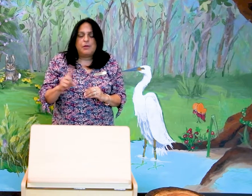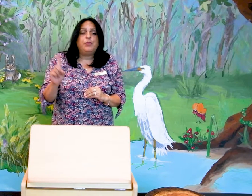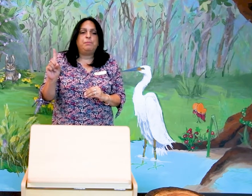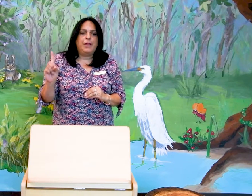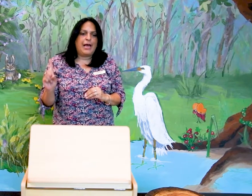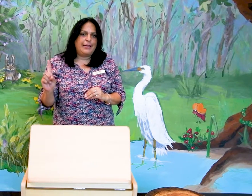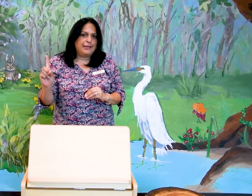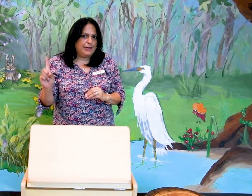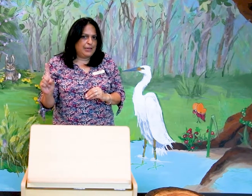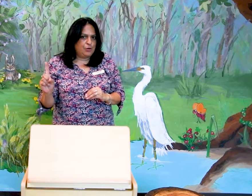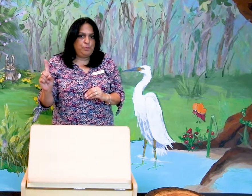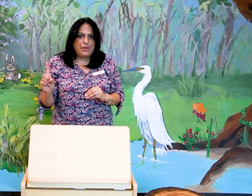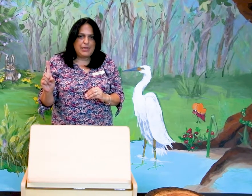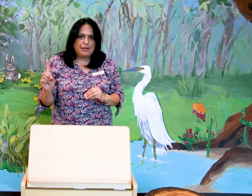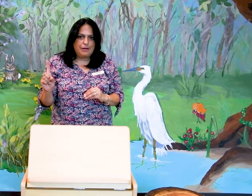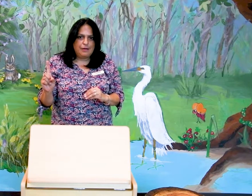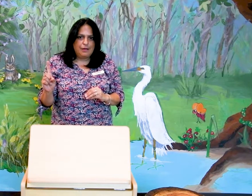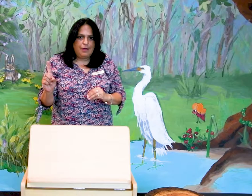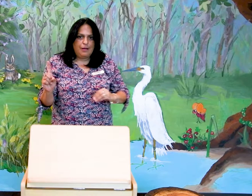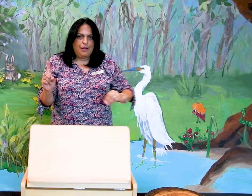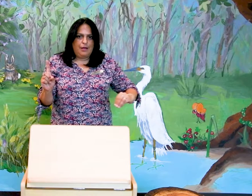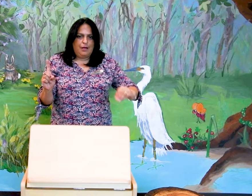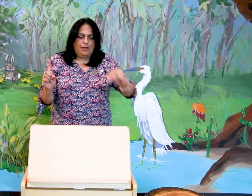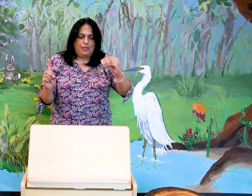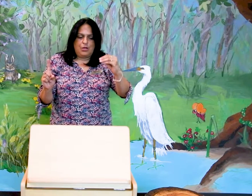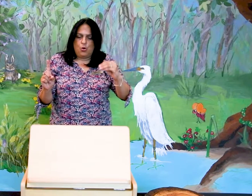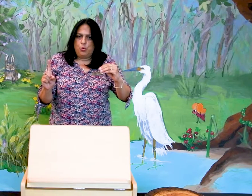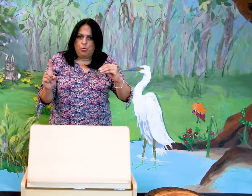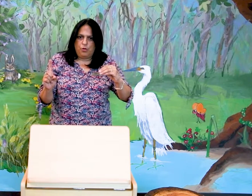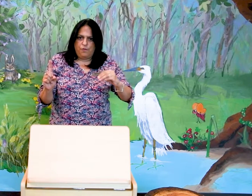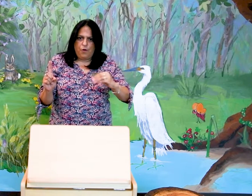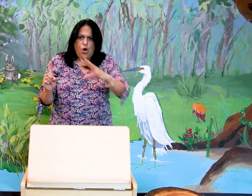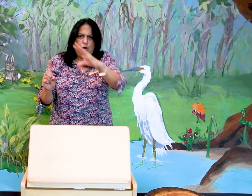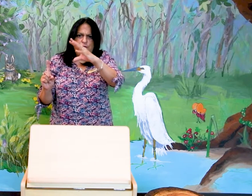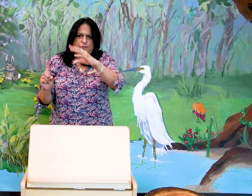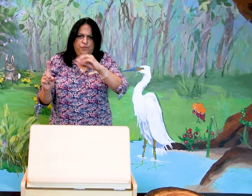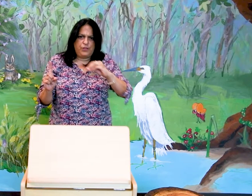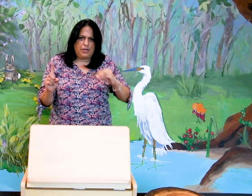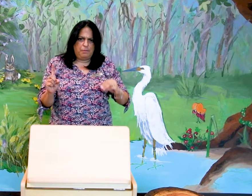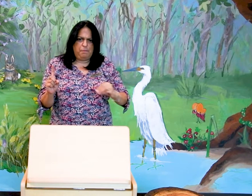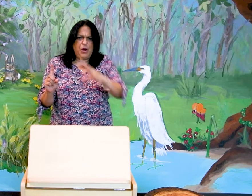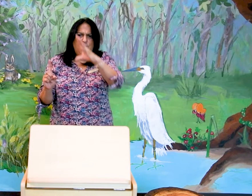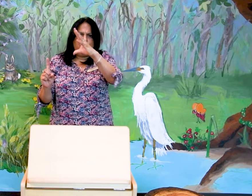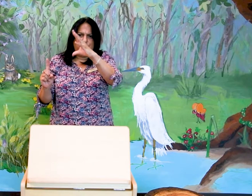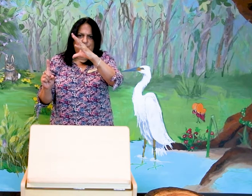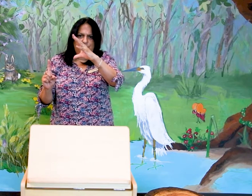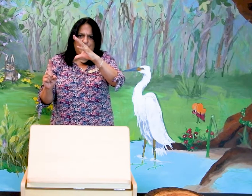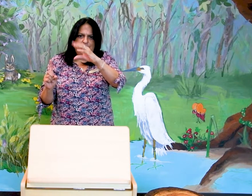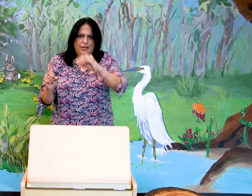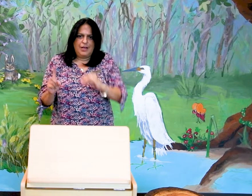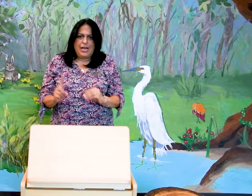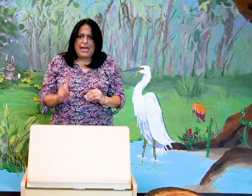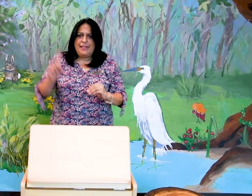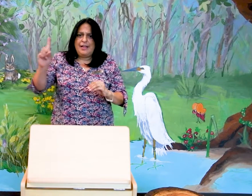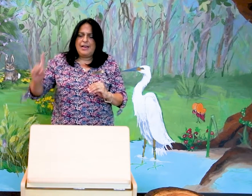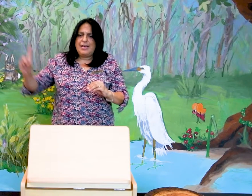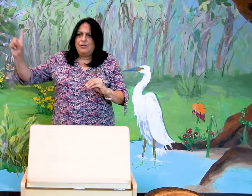replied the little piggy. The old wolf huffed and puffed. And the little